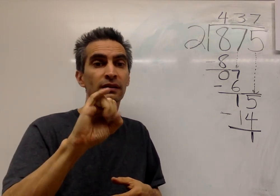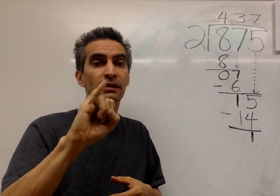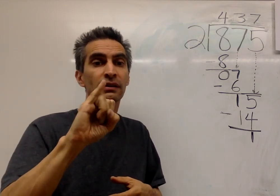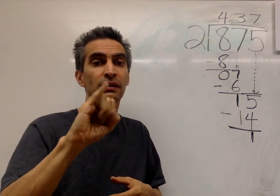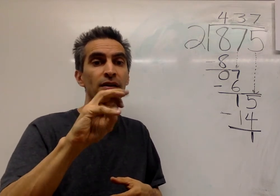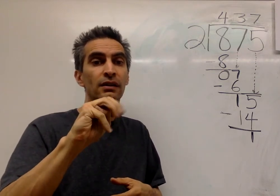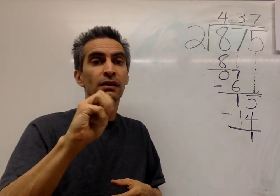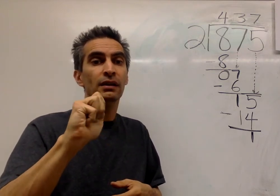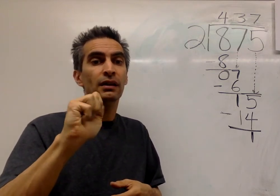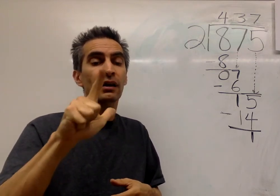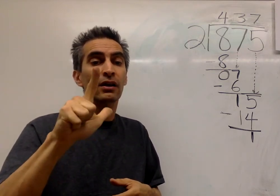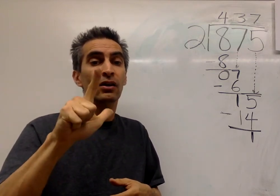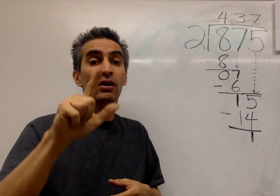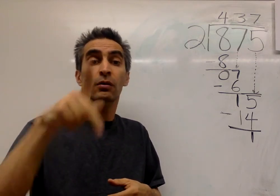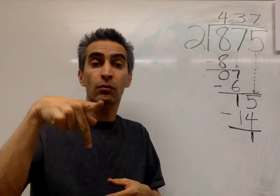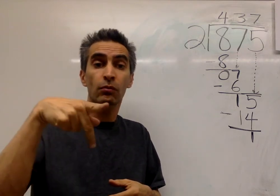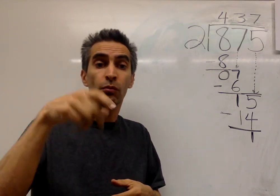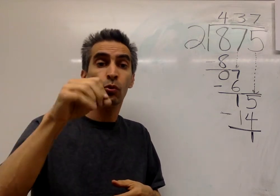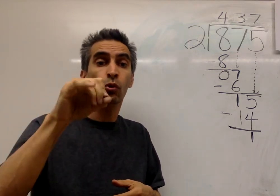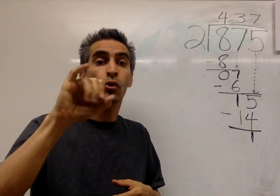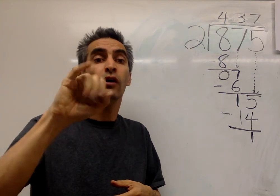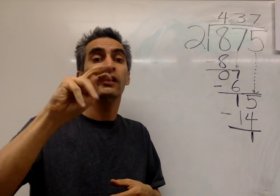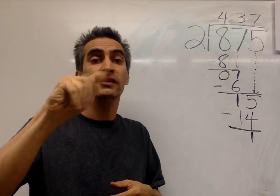Uh, we're going to have to write a decimal point.